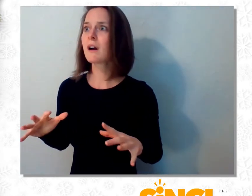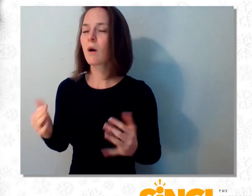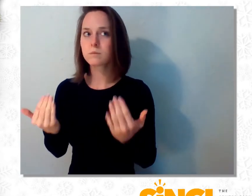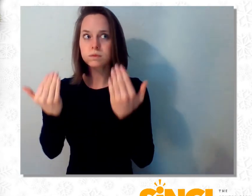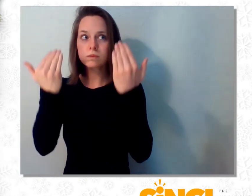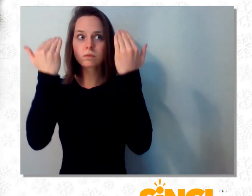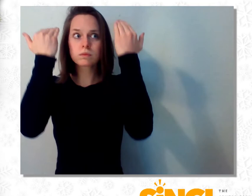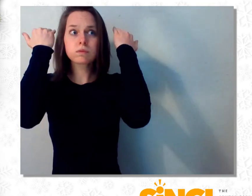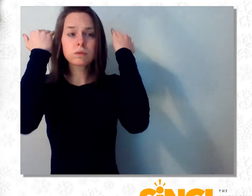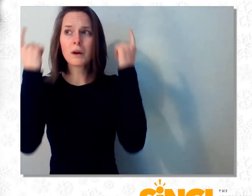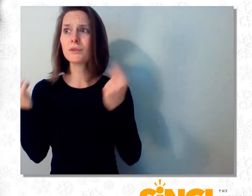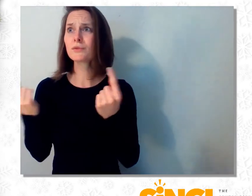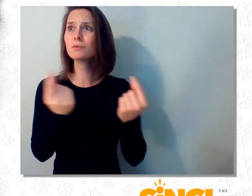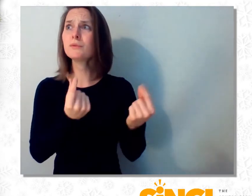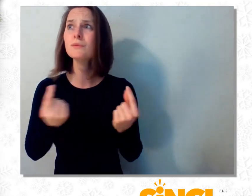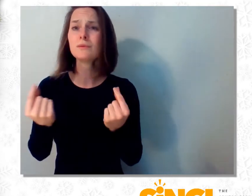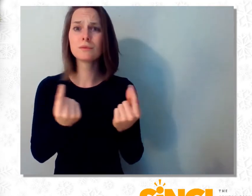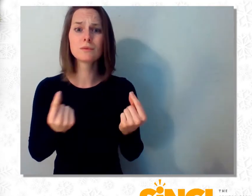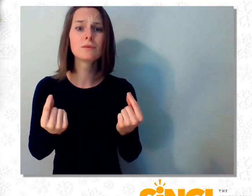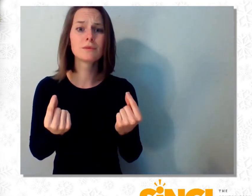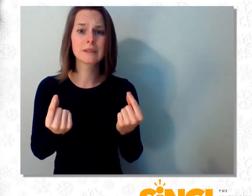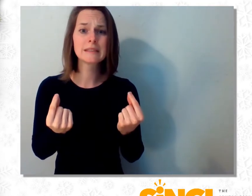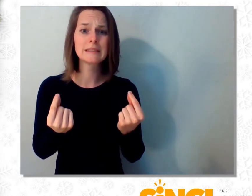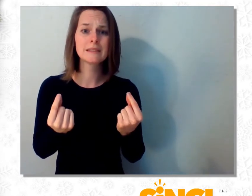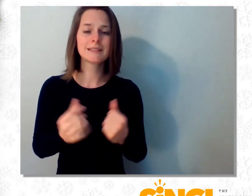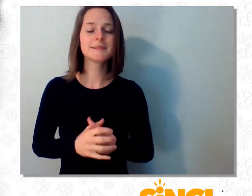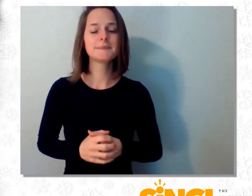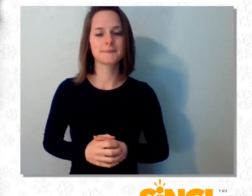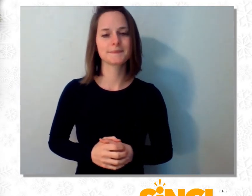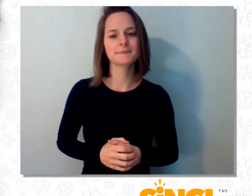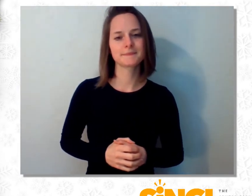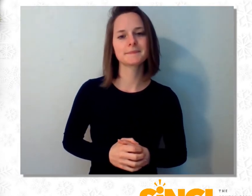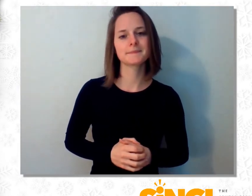anxious, sad, or scared,